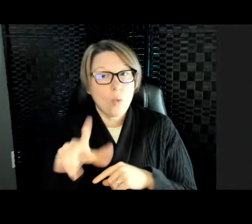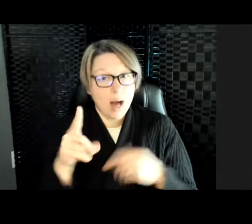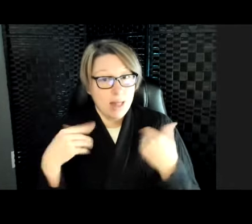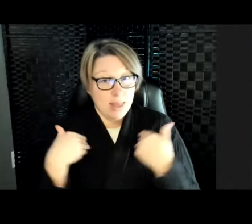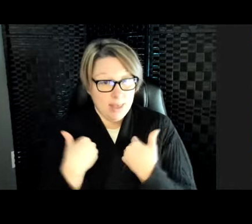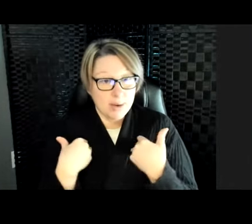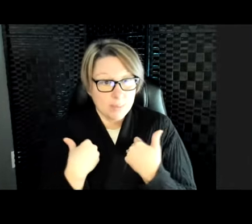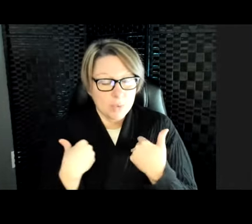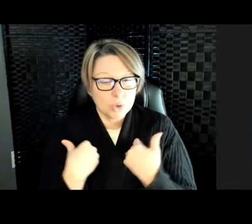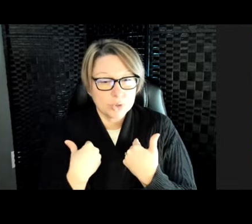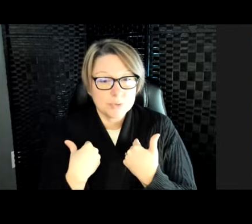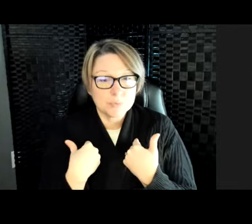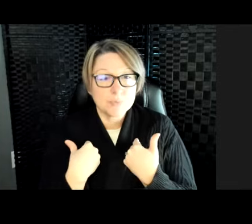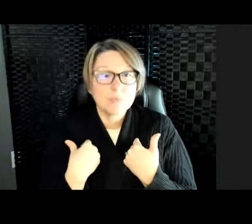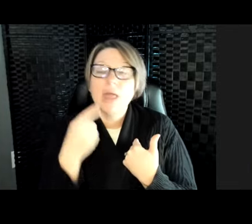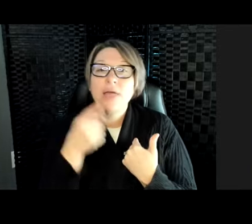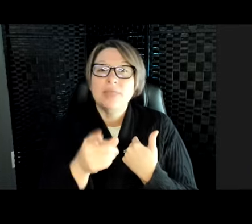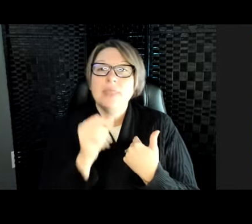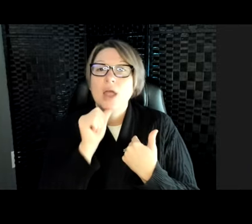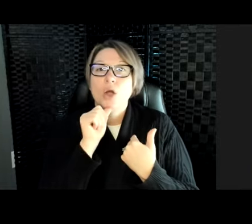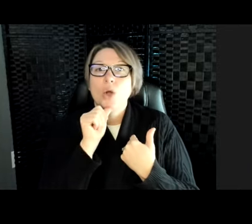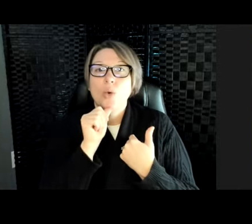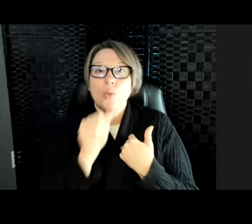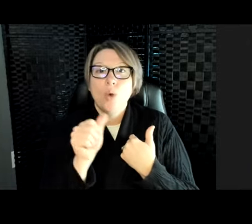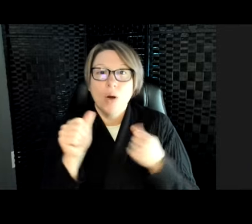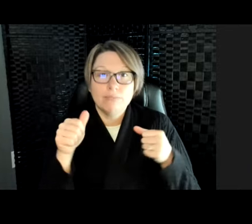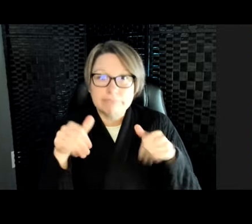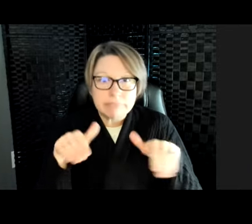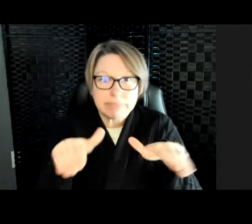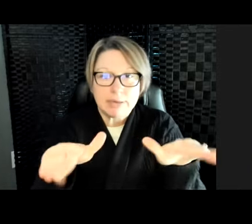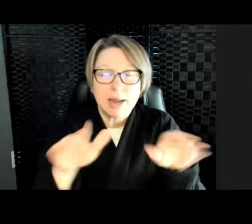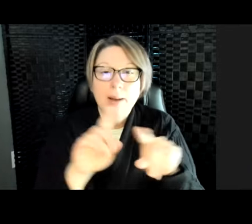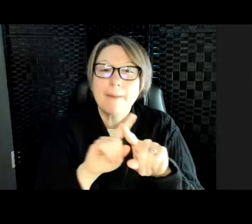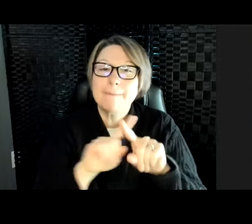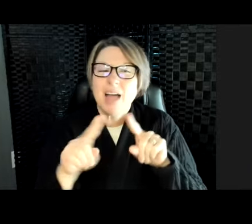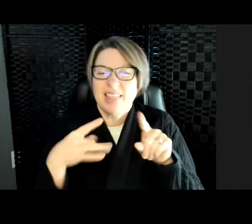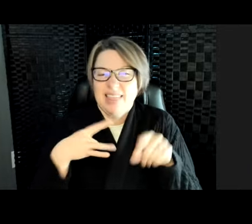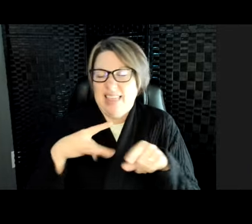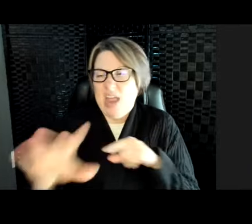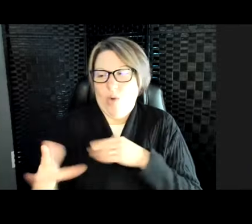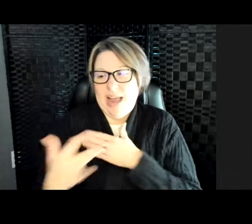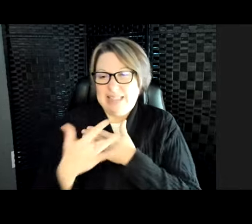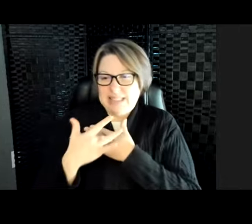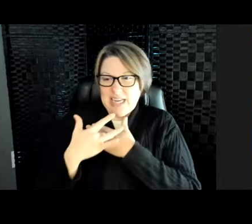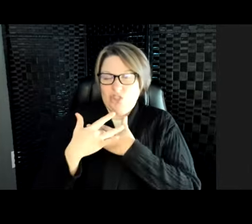they don't attack people, they don't like when people touch them. So you should leave them be in the wild.